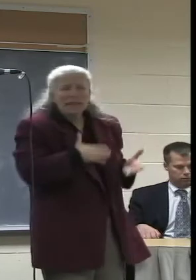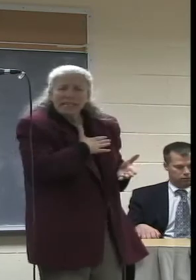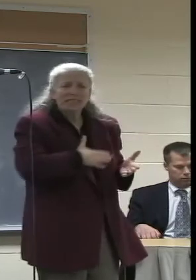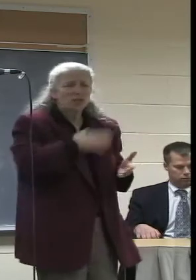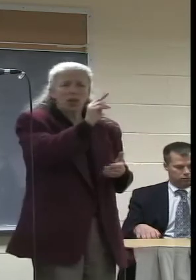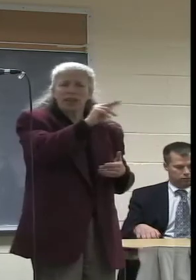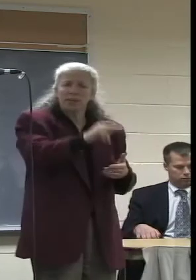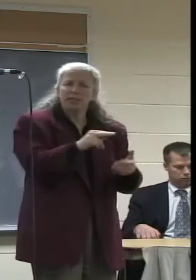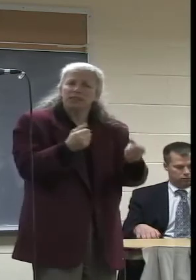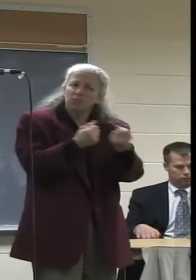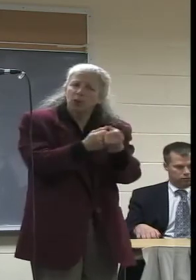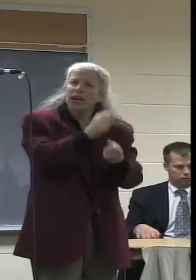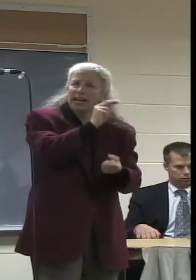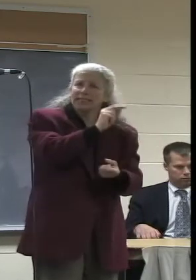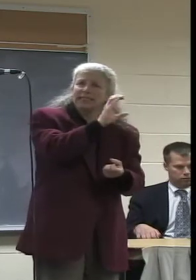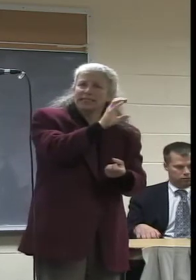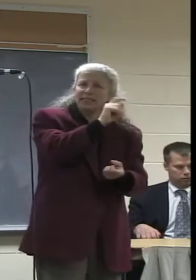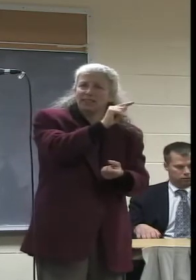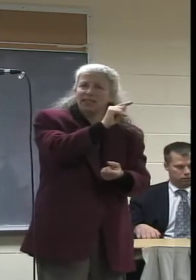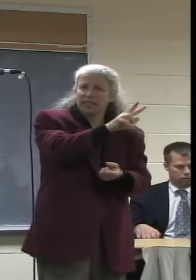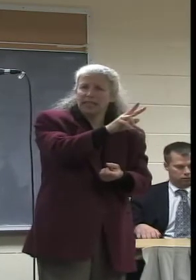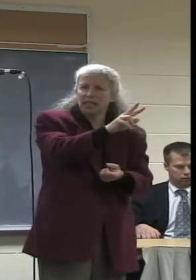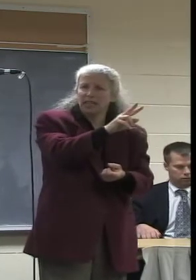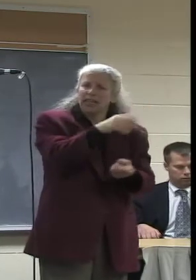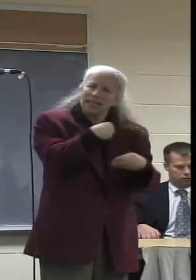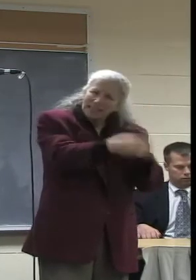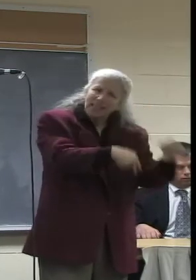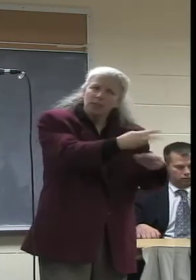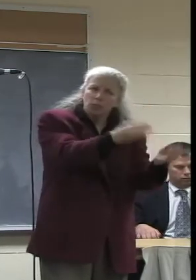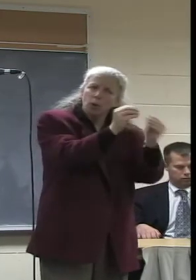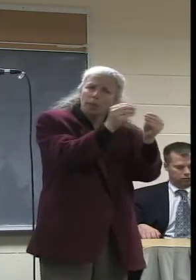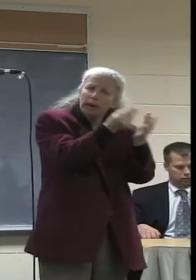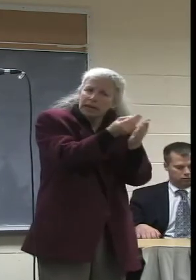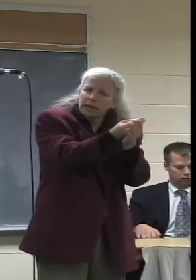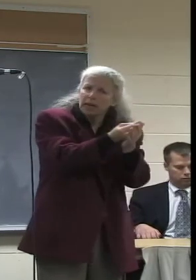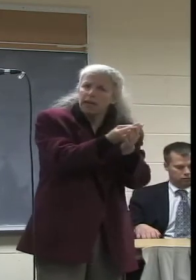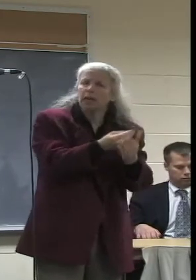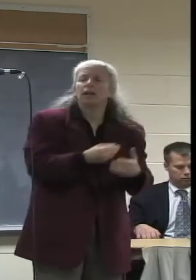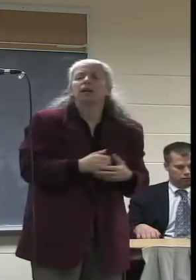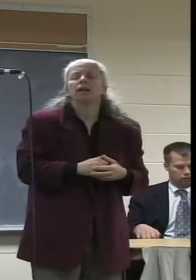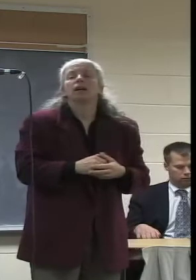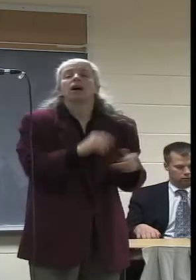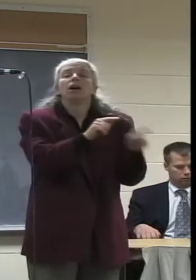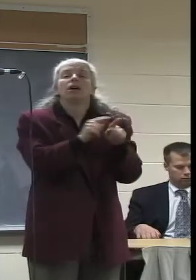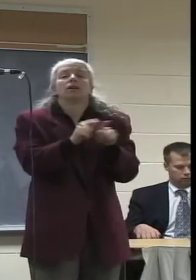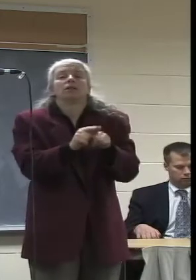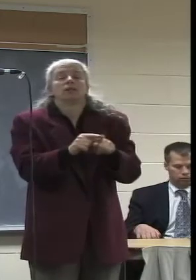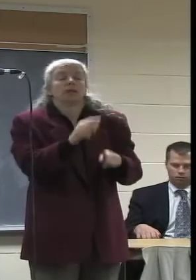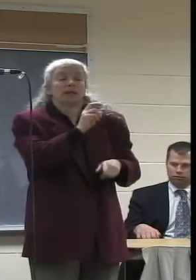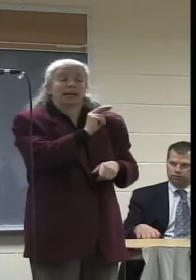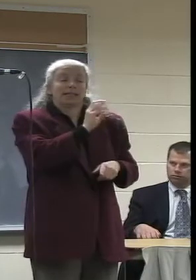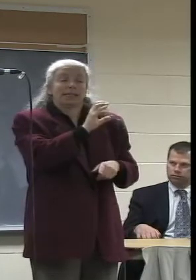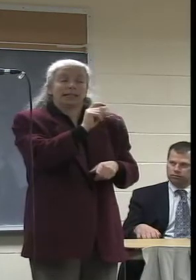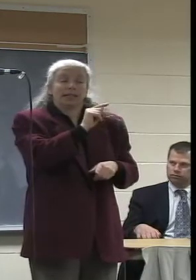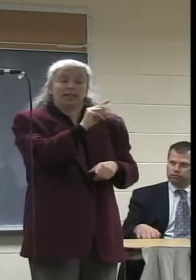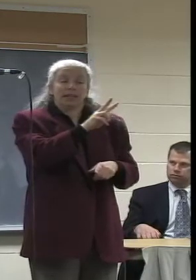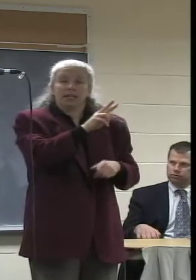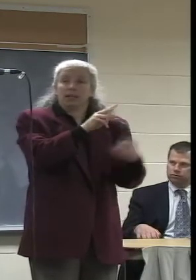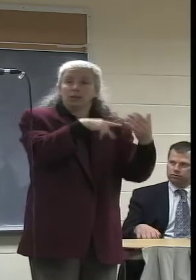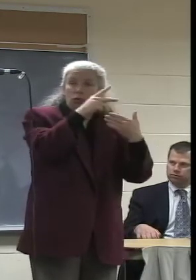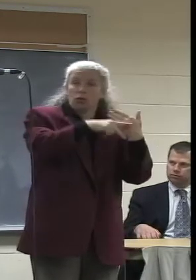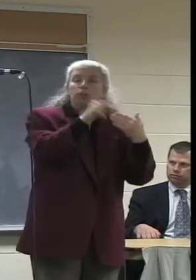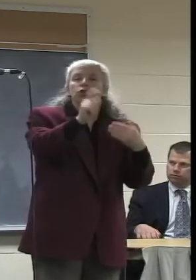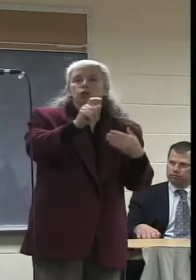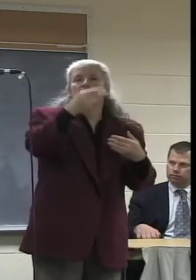NCTV to the fullest extent financially possible. Similarly, I want to see NCTV programming in HD and in